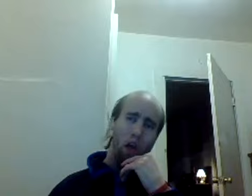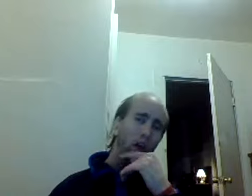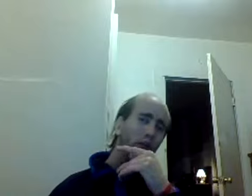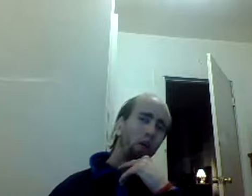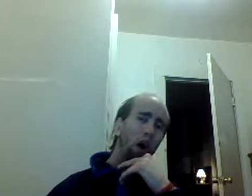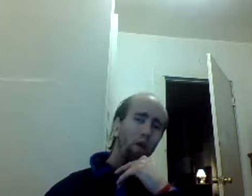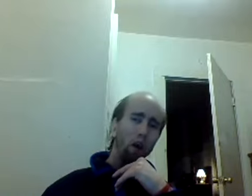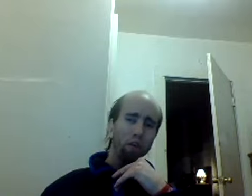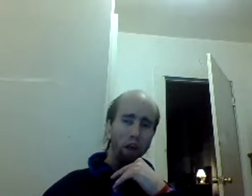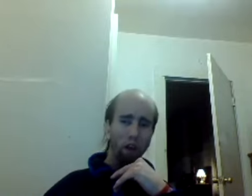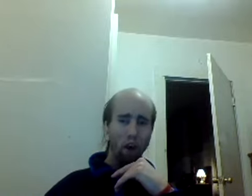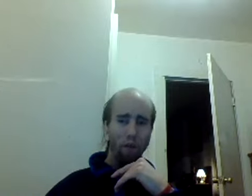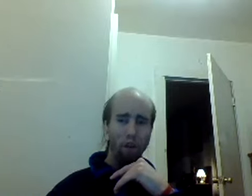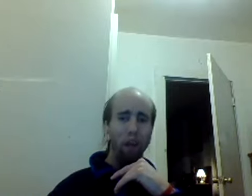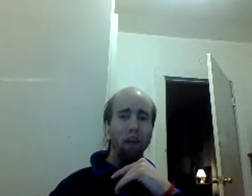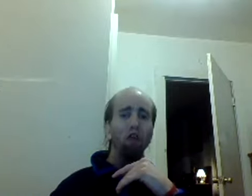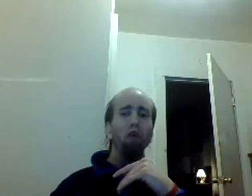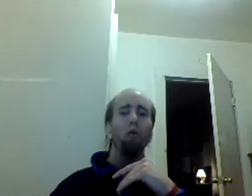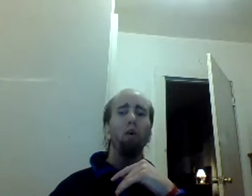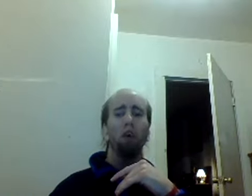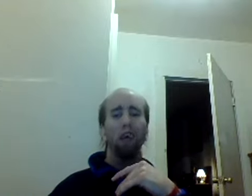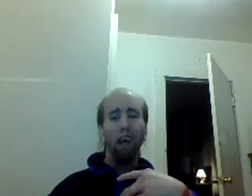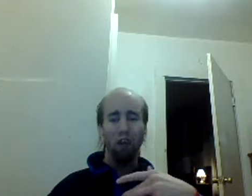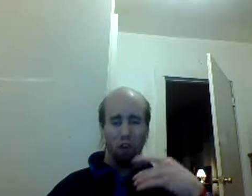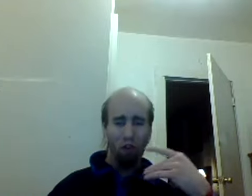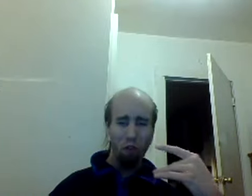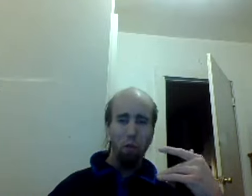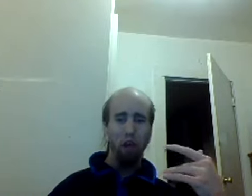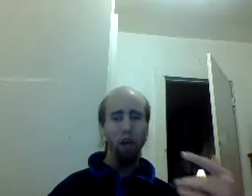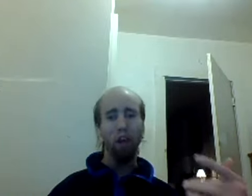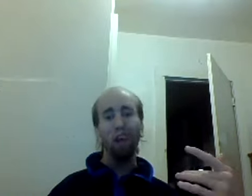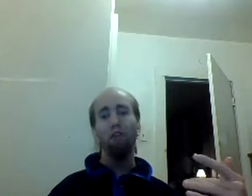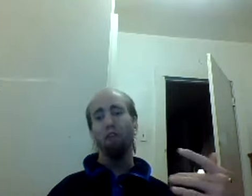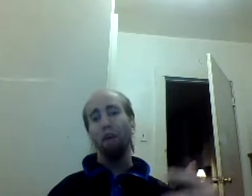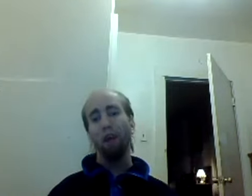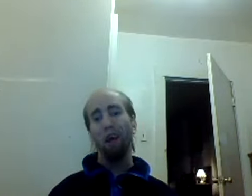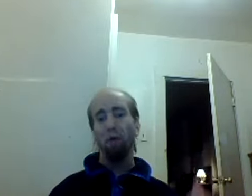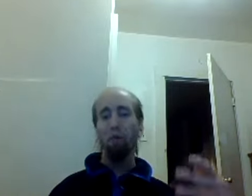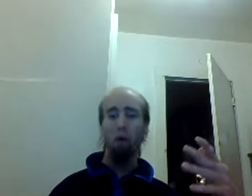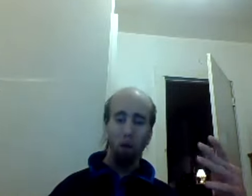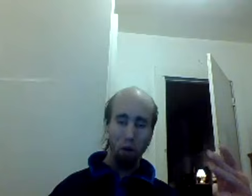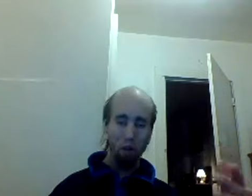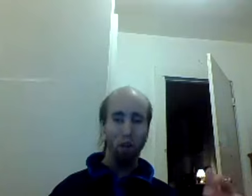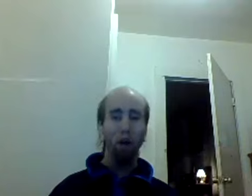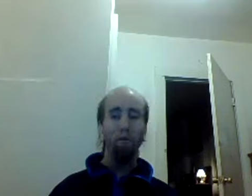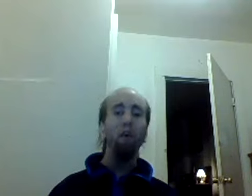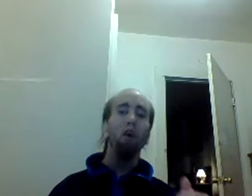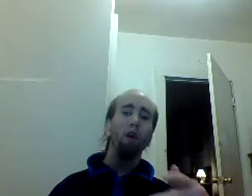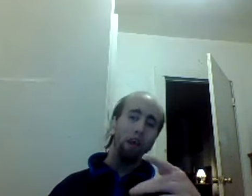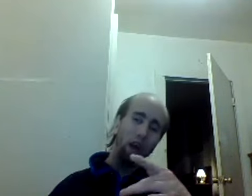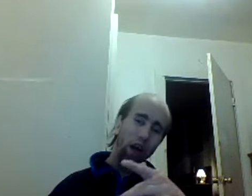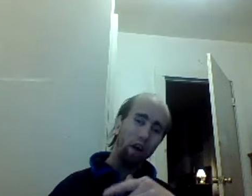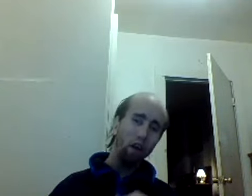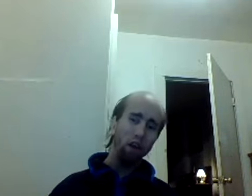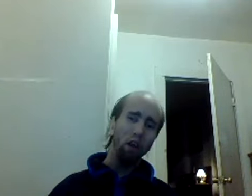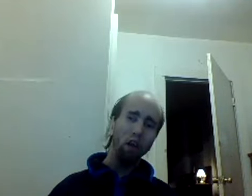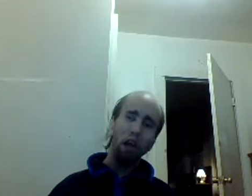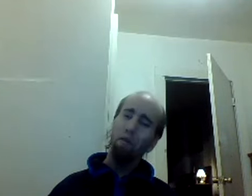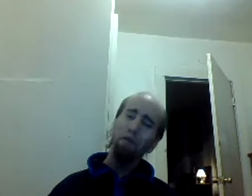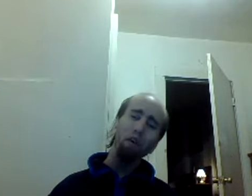and there's a lot of artists out there like me that do get discriminated against every day people like myself like Eric and